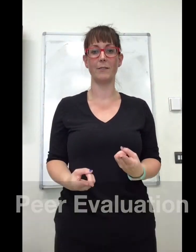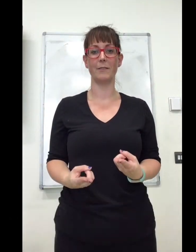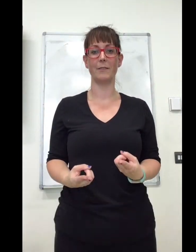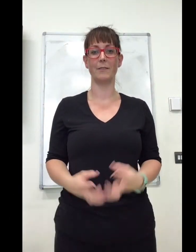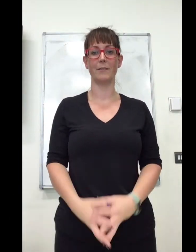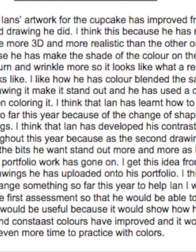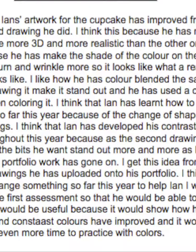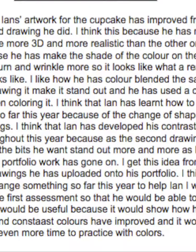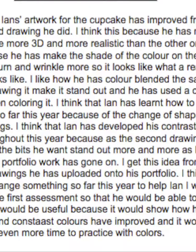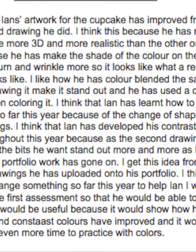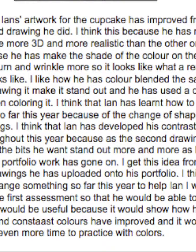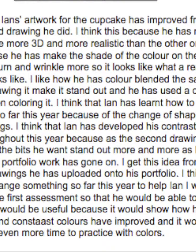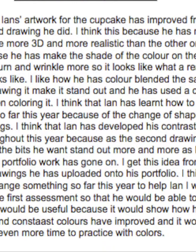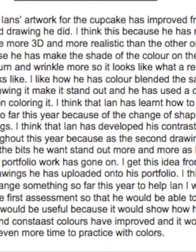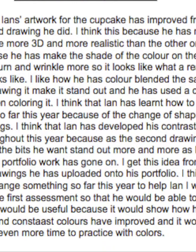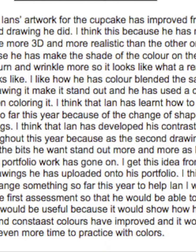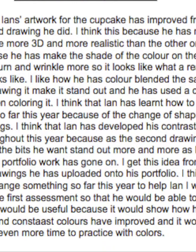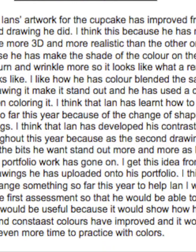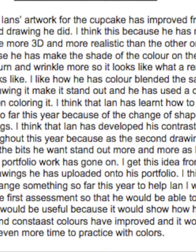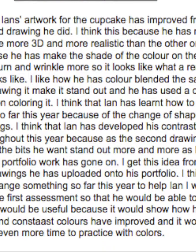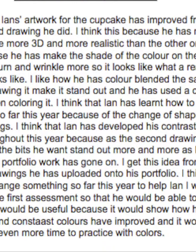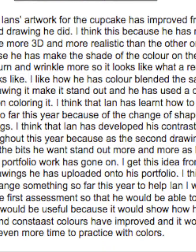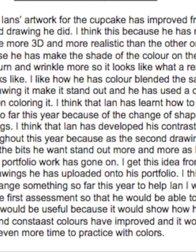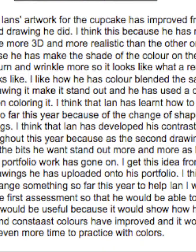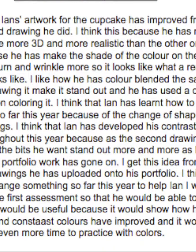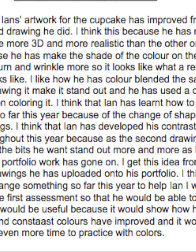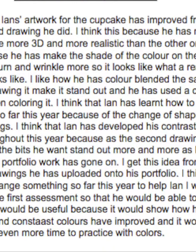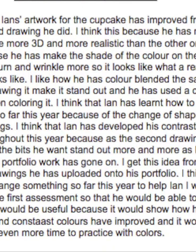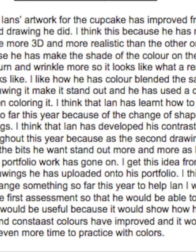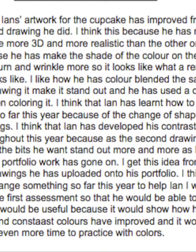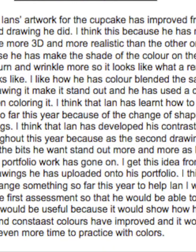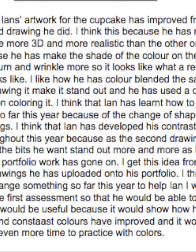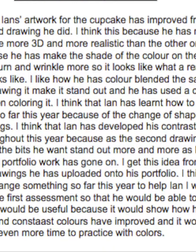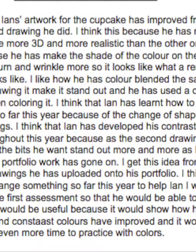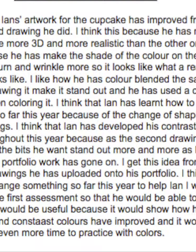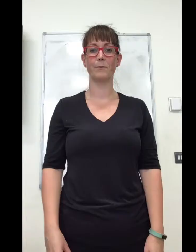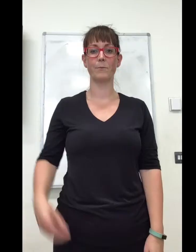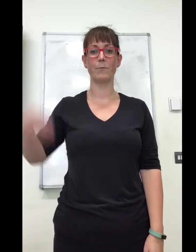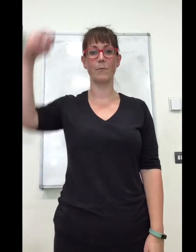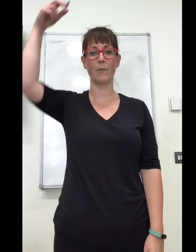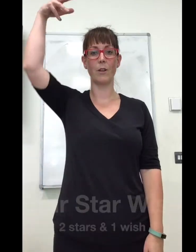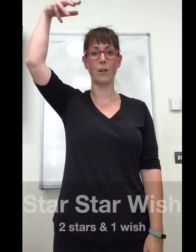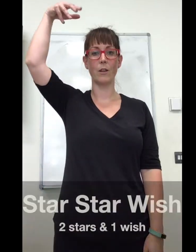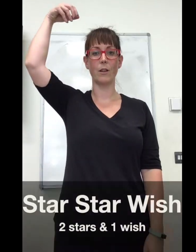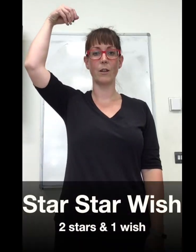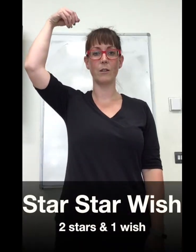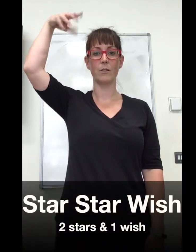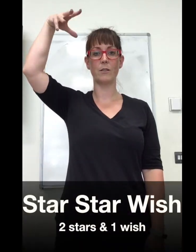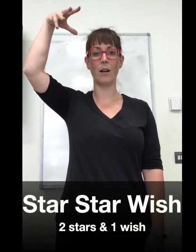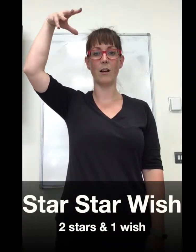star,